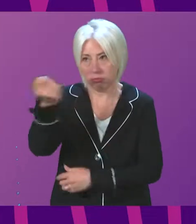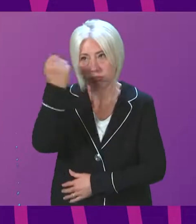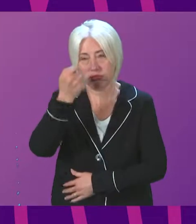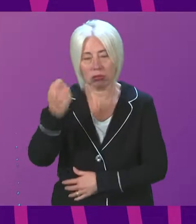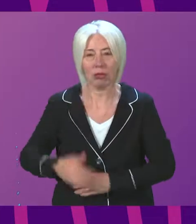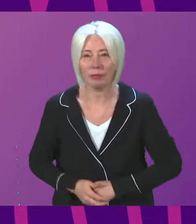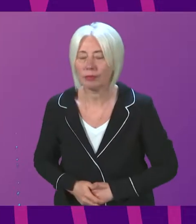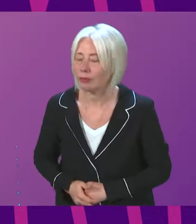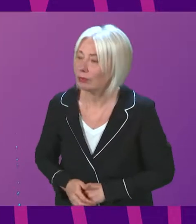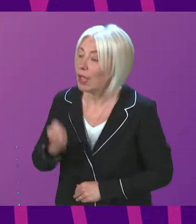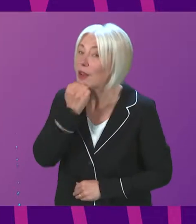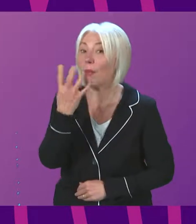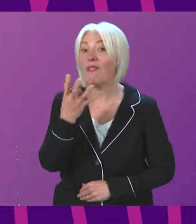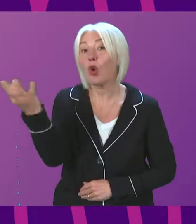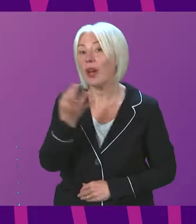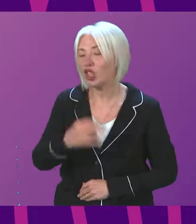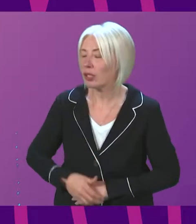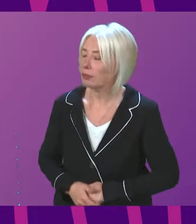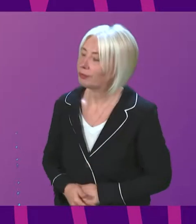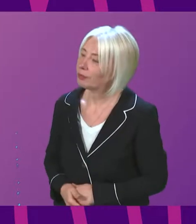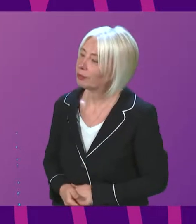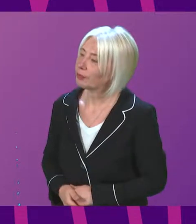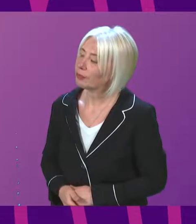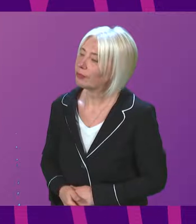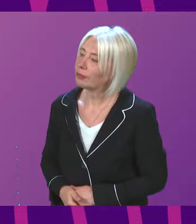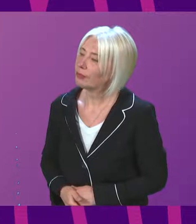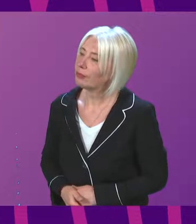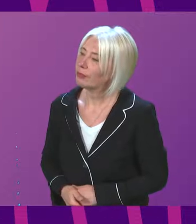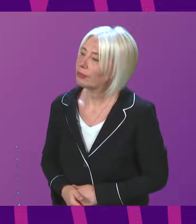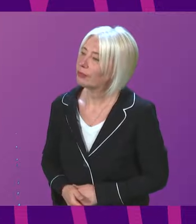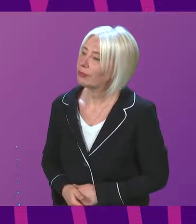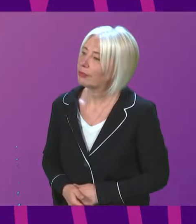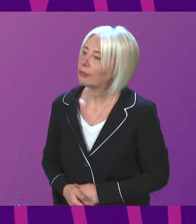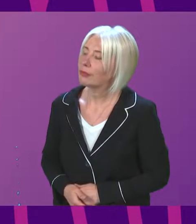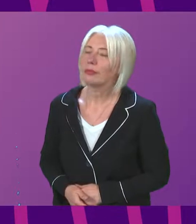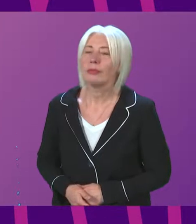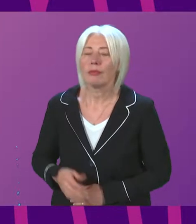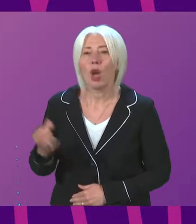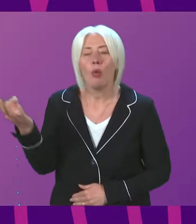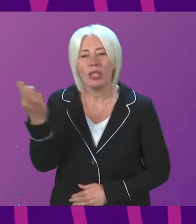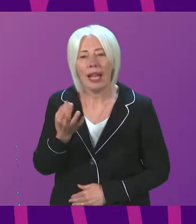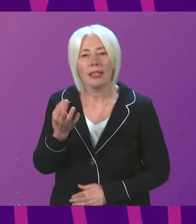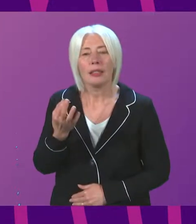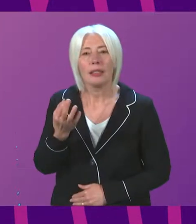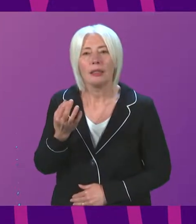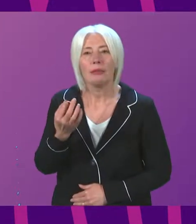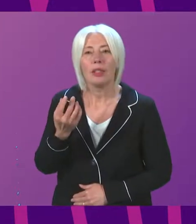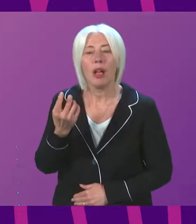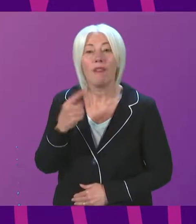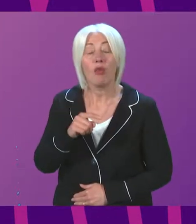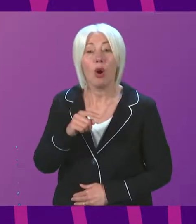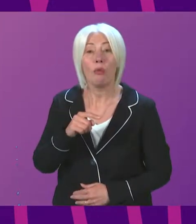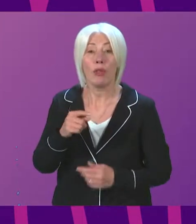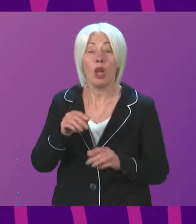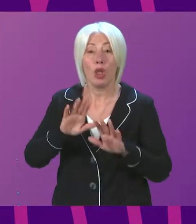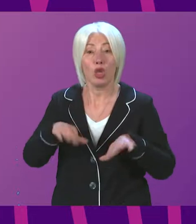question number four Stephanie Callaghan thank you to ask the First Minister in light of reported findings